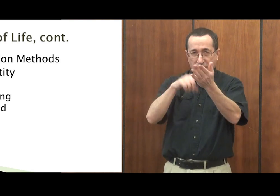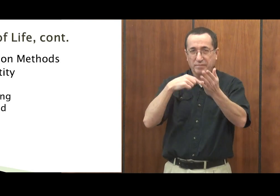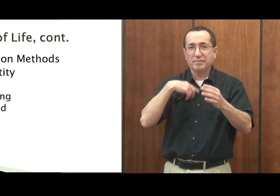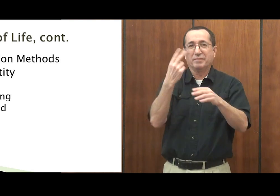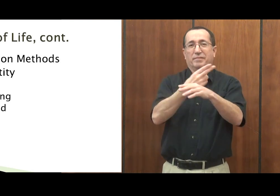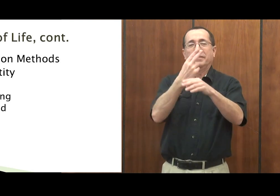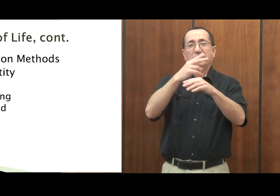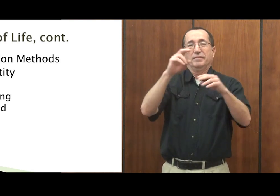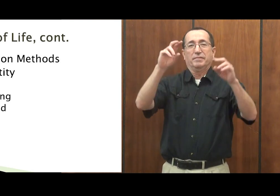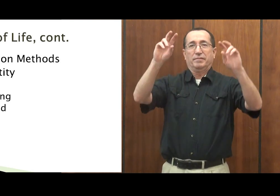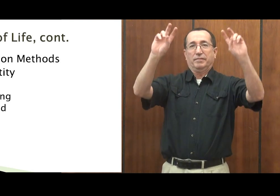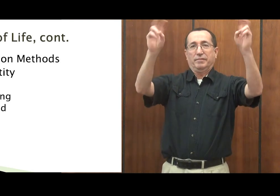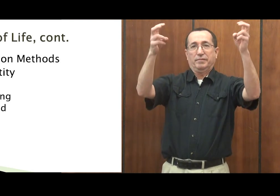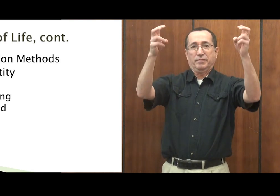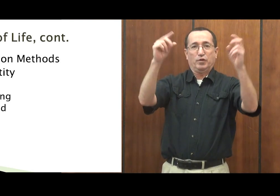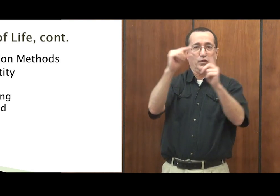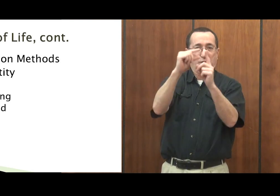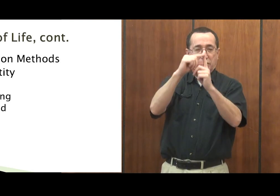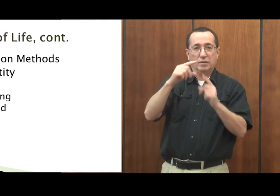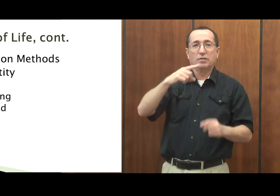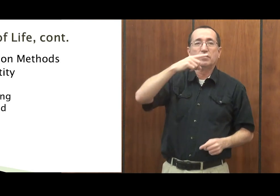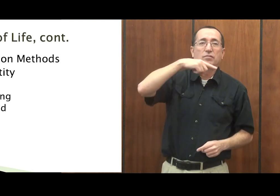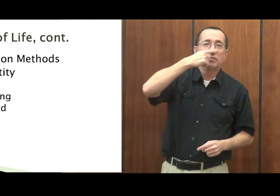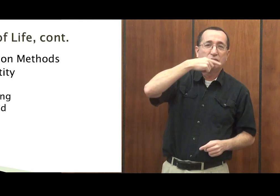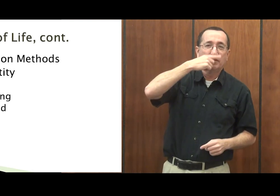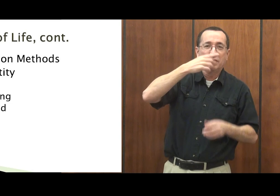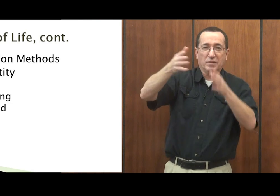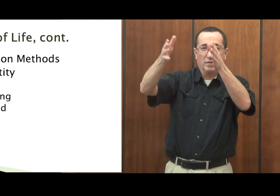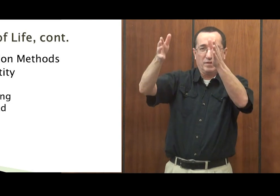Often times you'll notice the word hearing person.